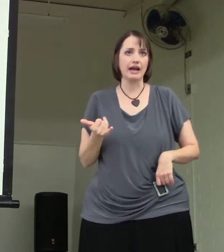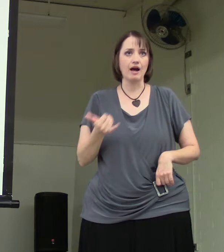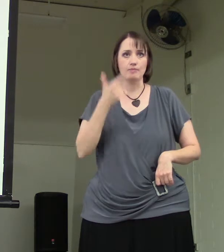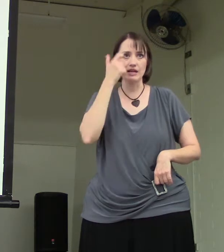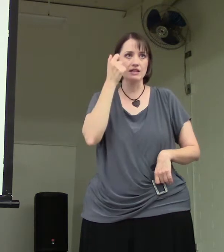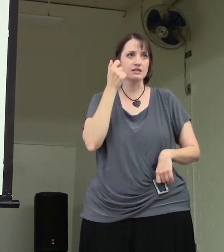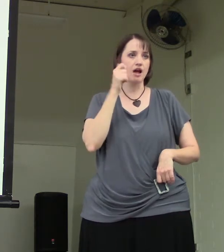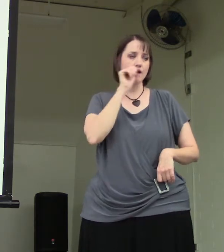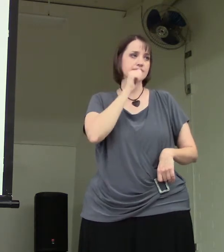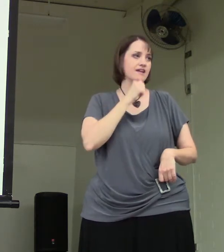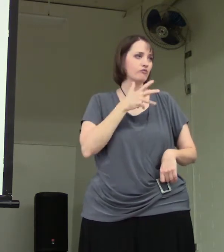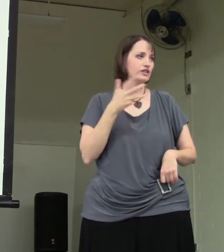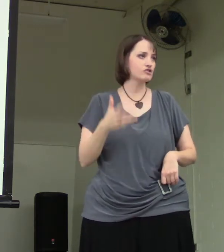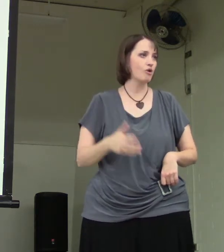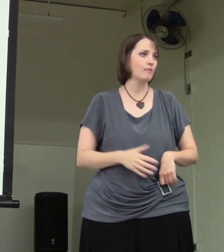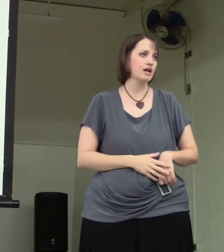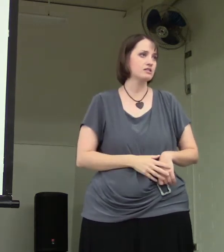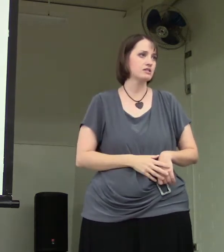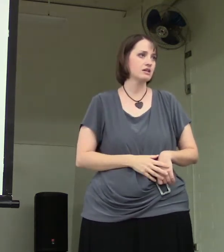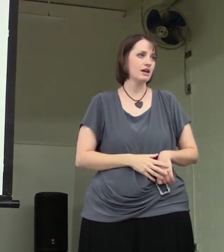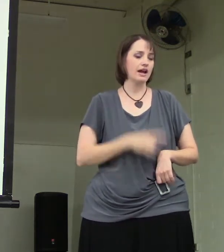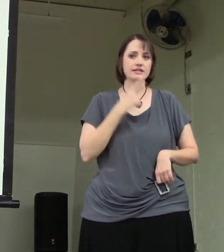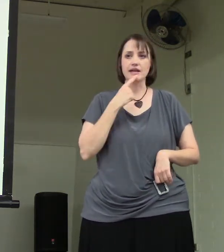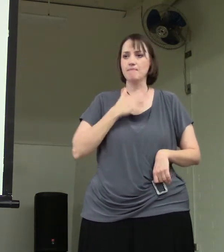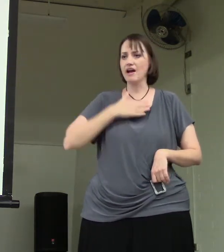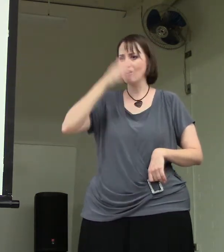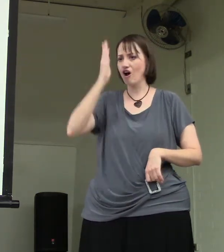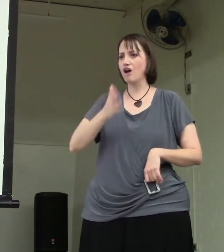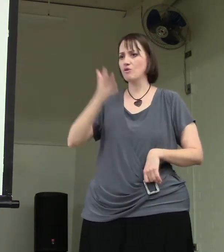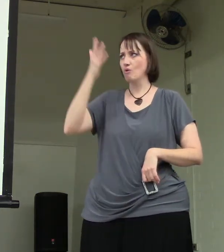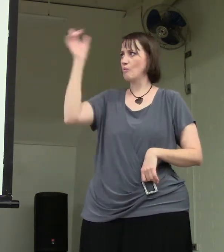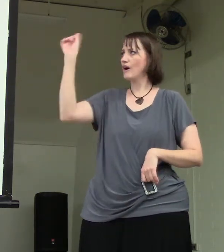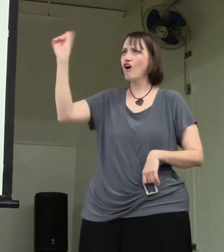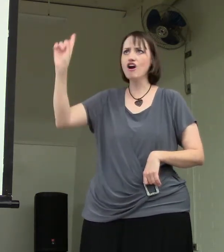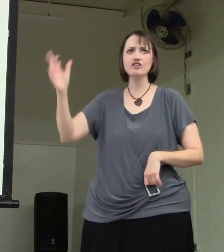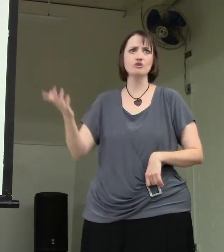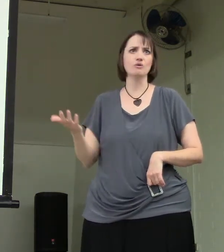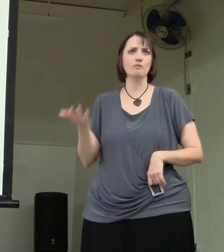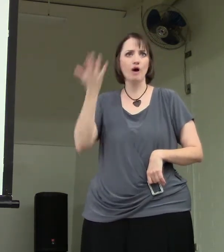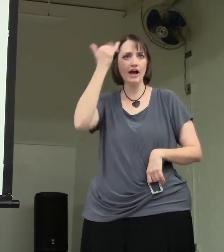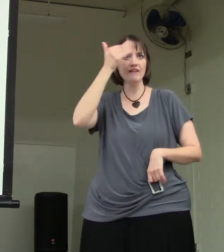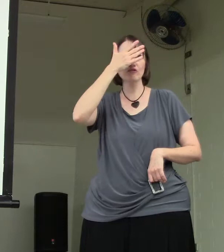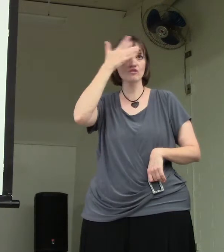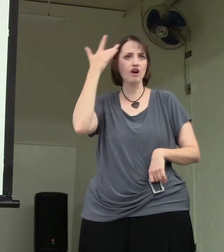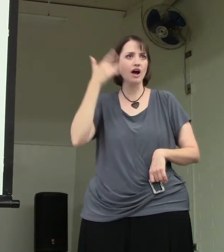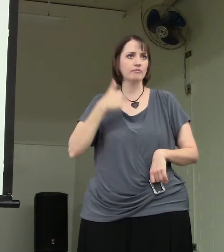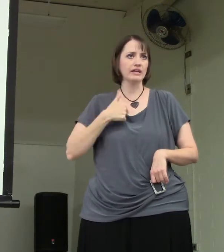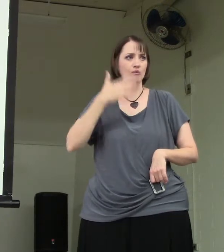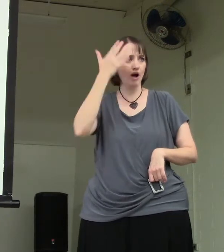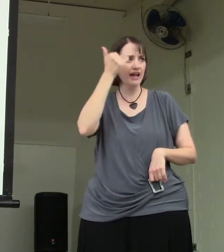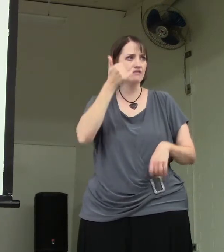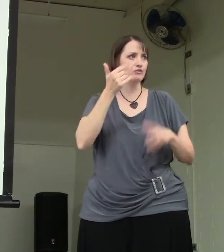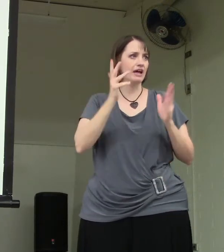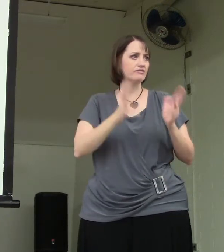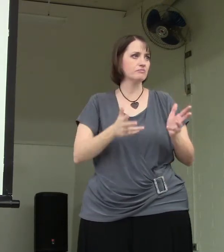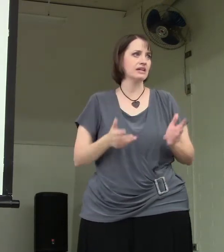now because I'm suffering so much. And I say, my God, where are you? Why have you forgotten me? Why have you left me?